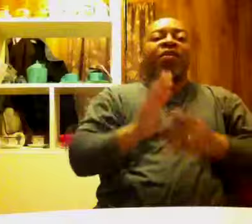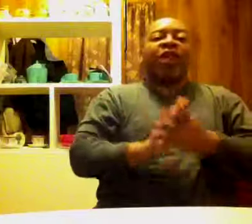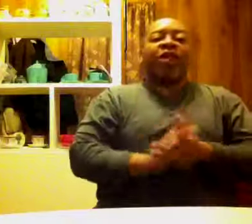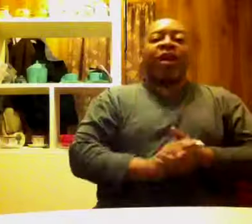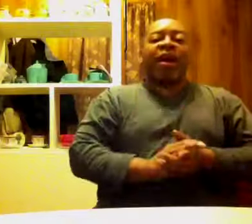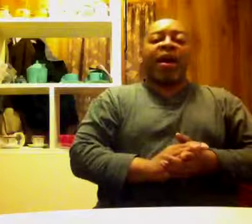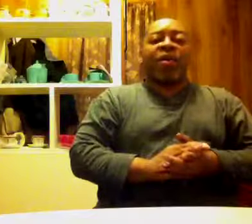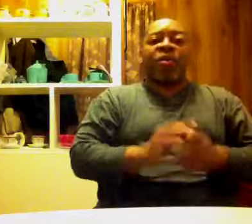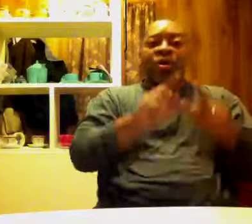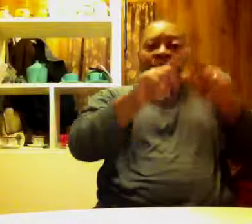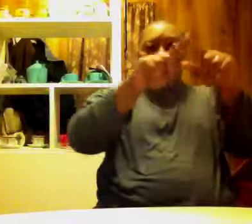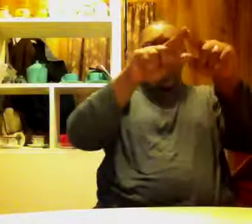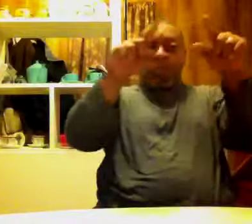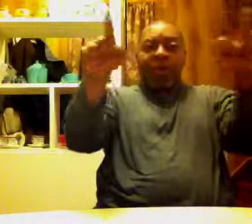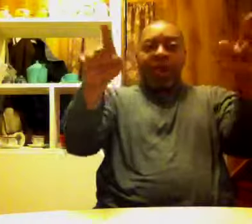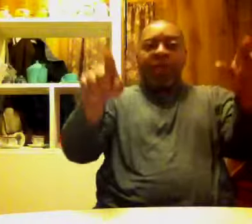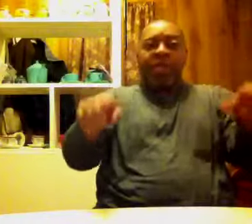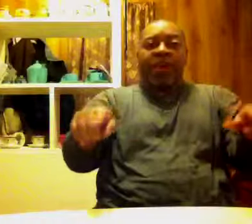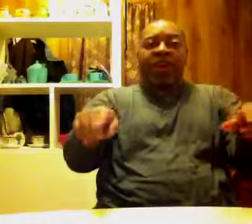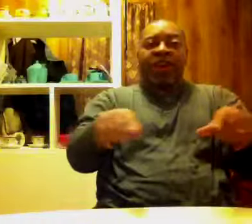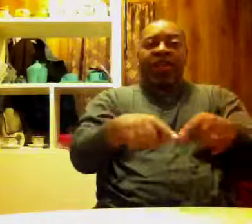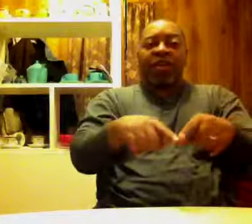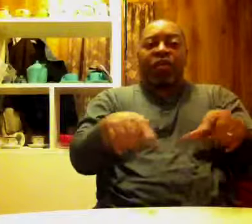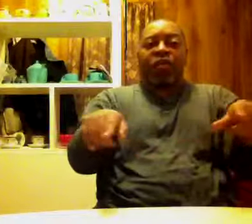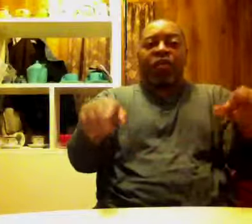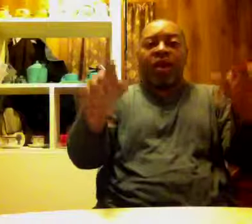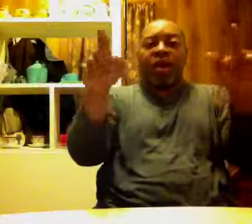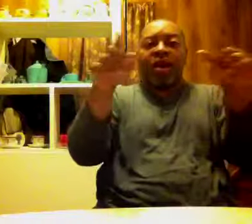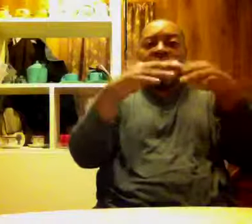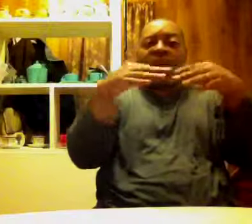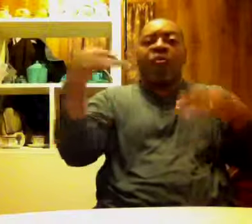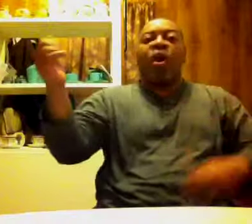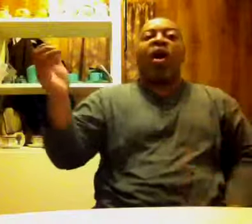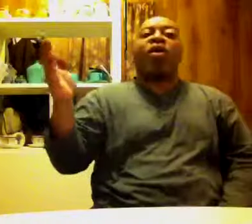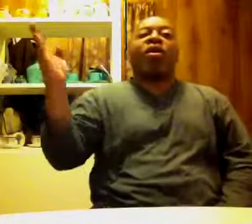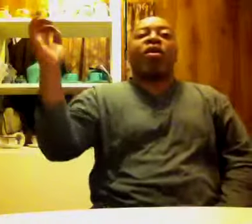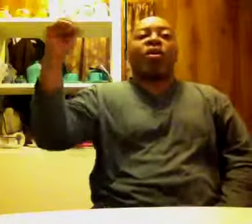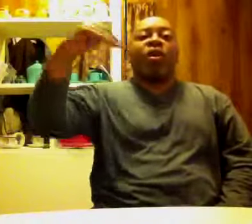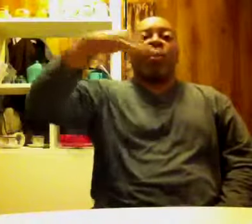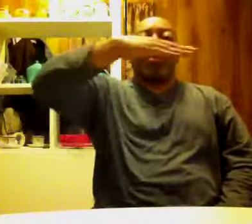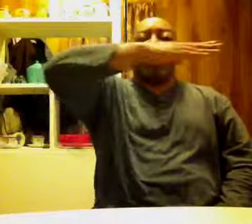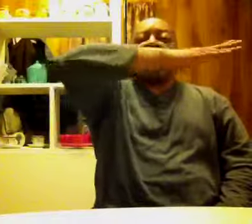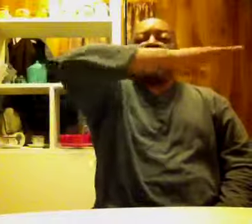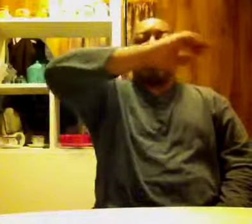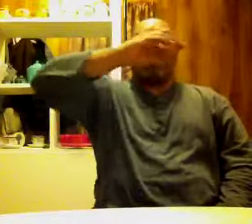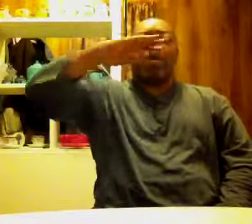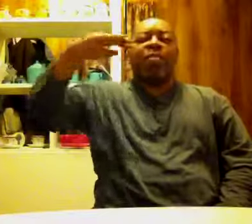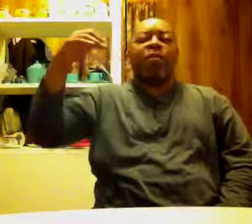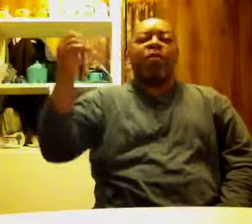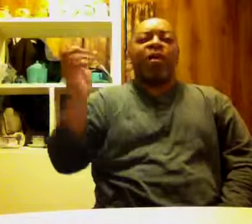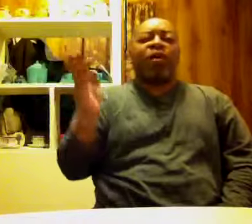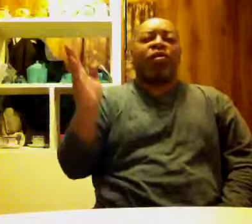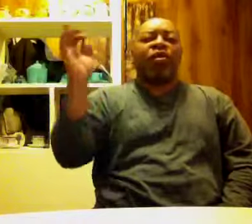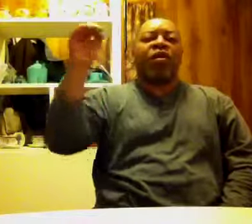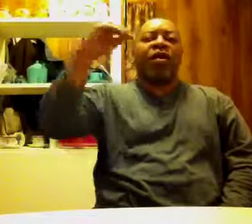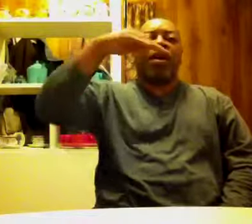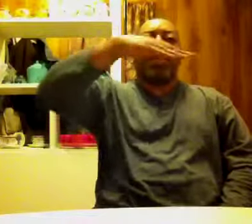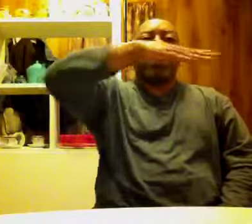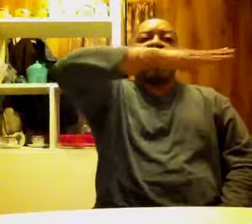sharing how we have the imaginary square, and while we're used to doing big movements in liquid